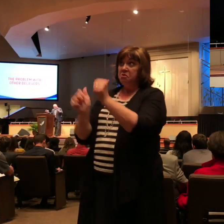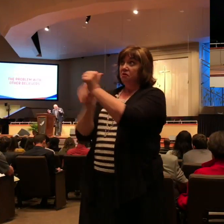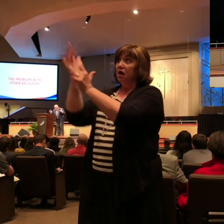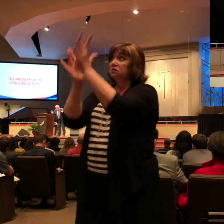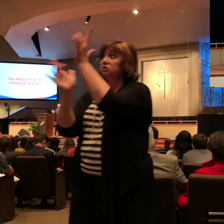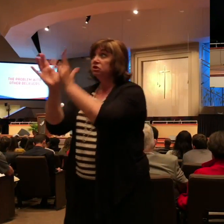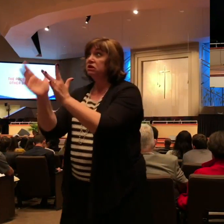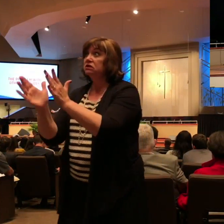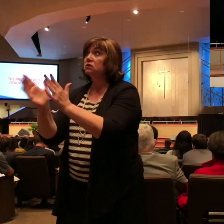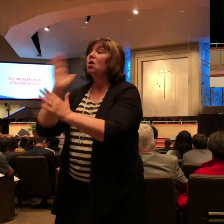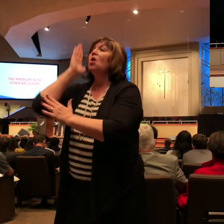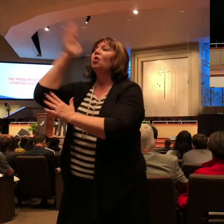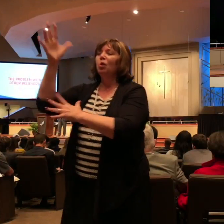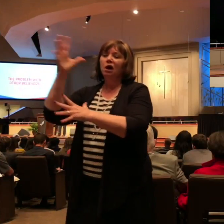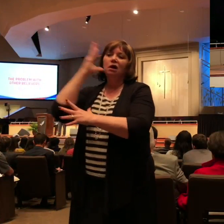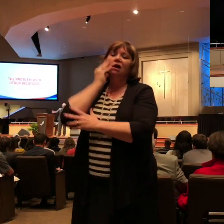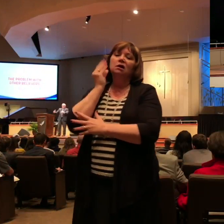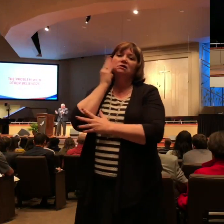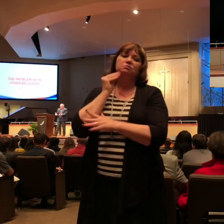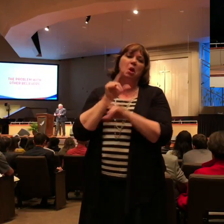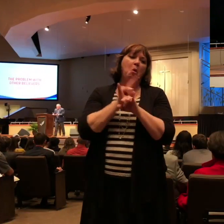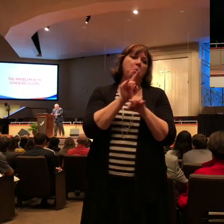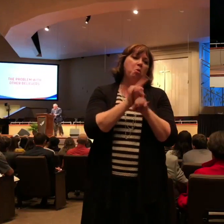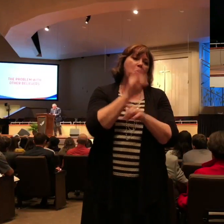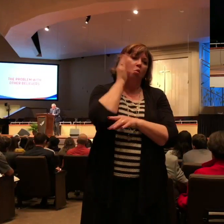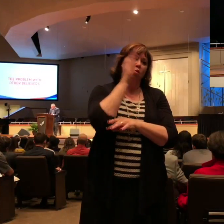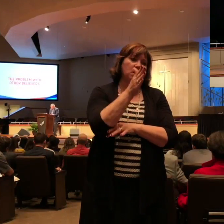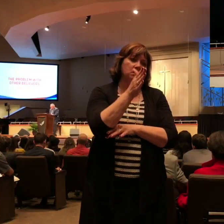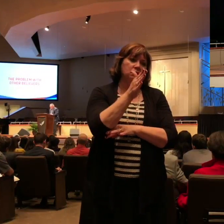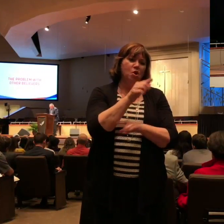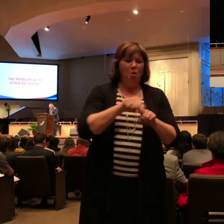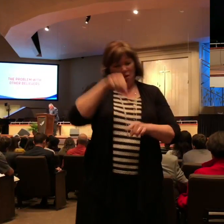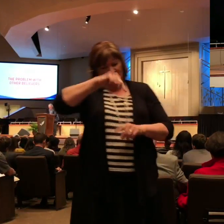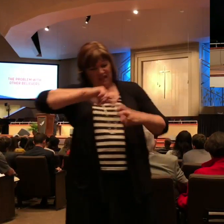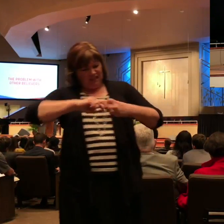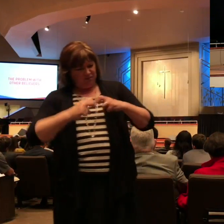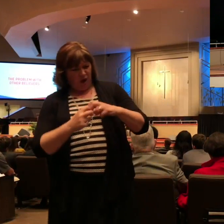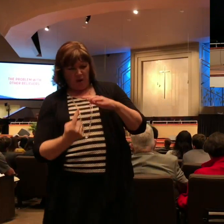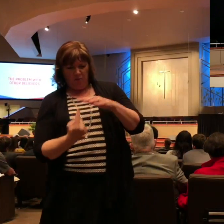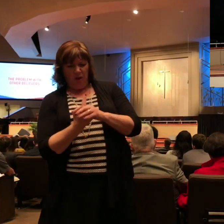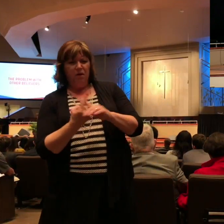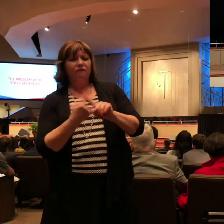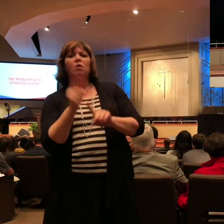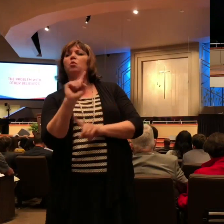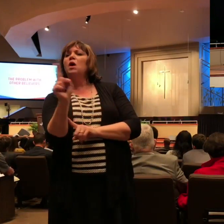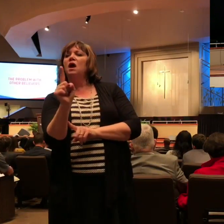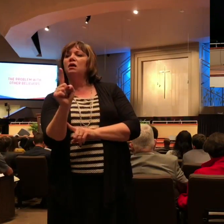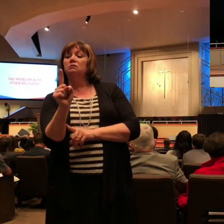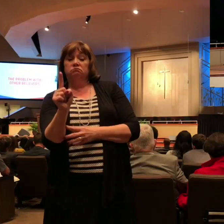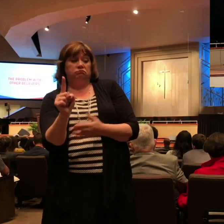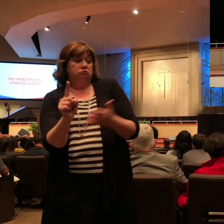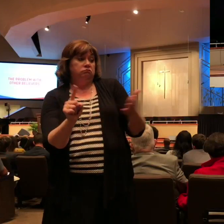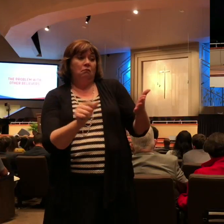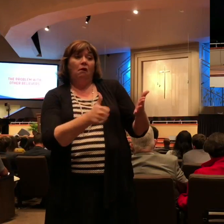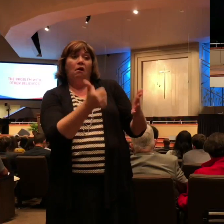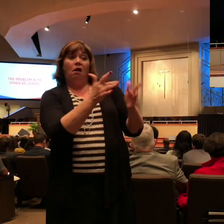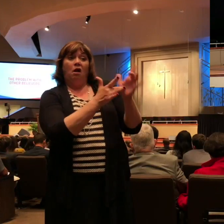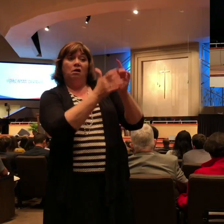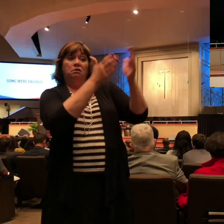But now here comes this problem. And the problem is found in these other believers. So notice with me in our study tonight, first of all, letter A, that some